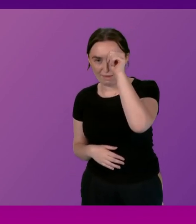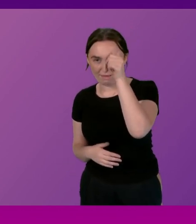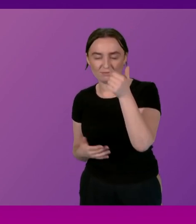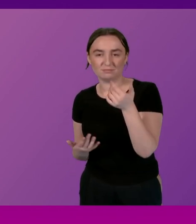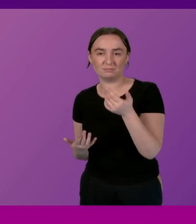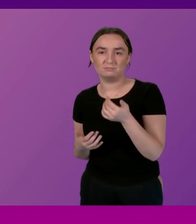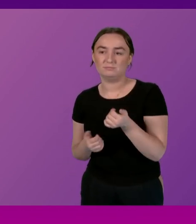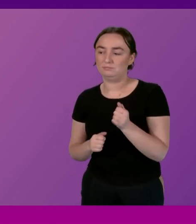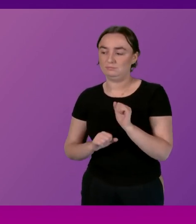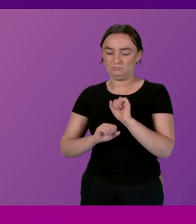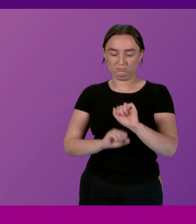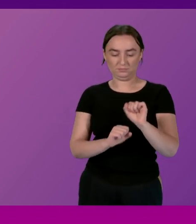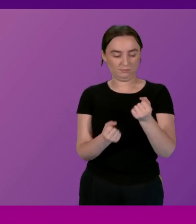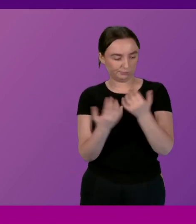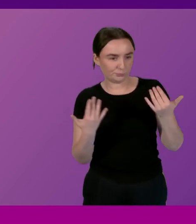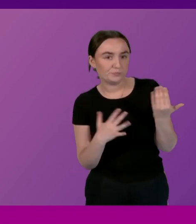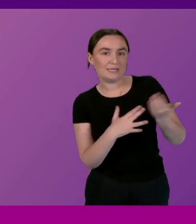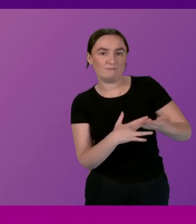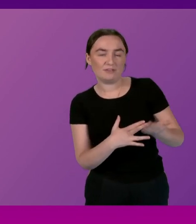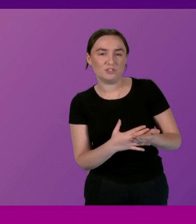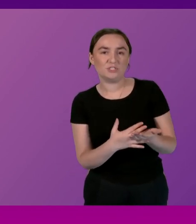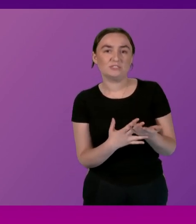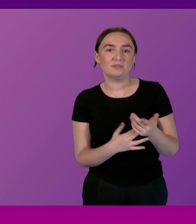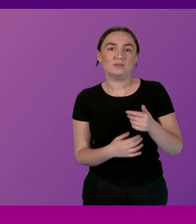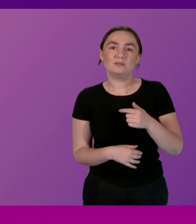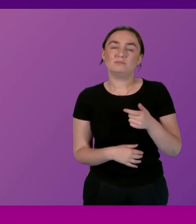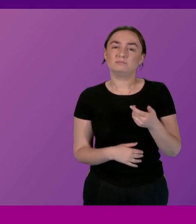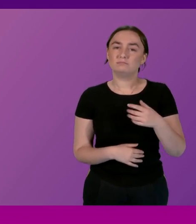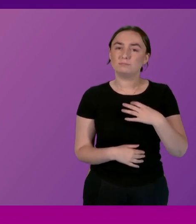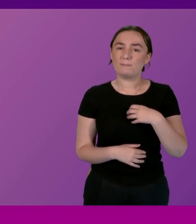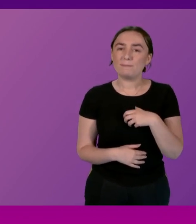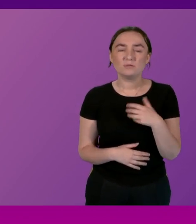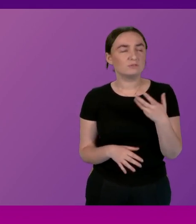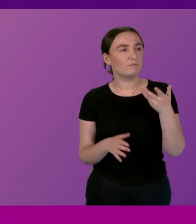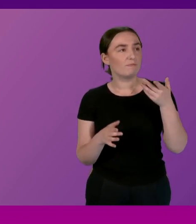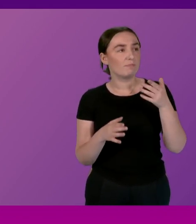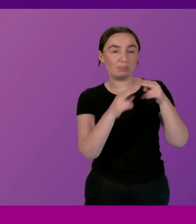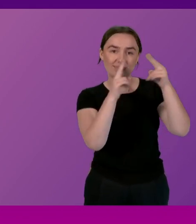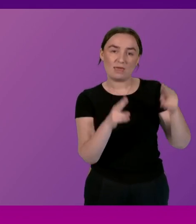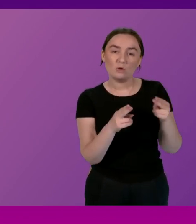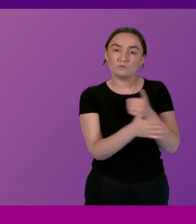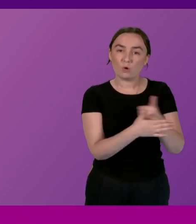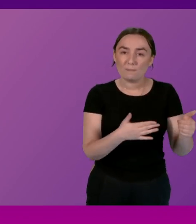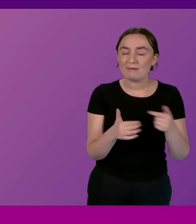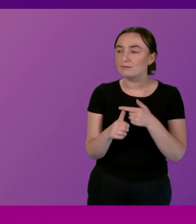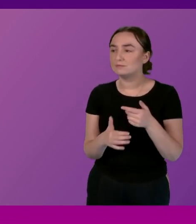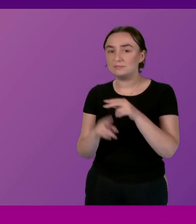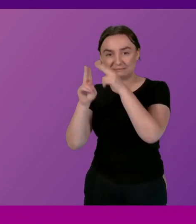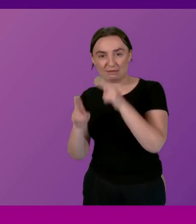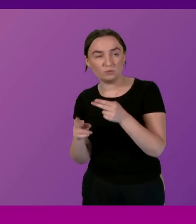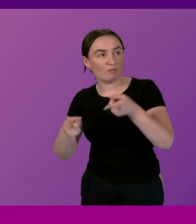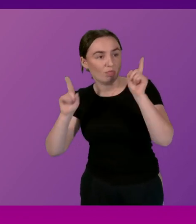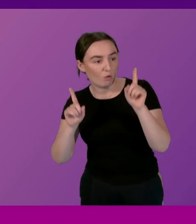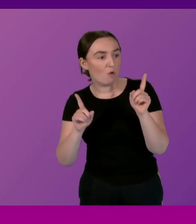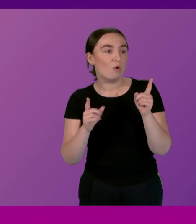various interventions from members of the House of Commons members of the House of Lords and even UK government